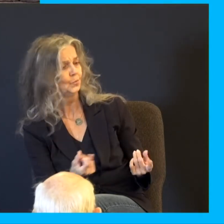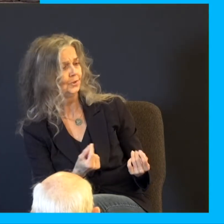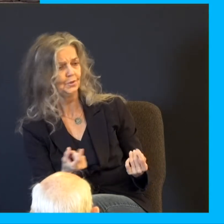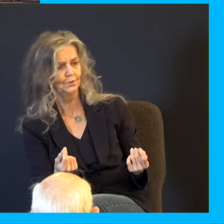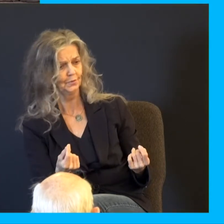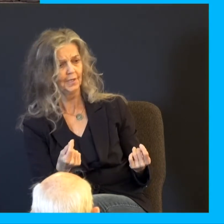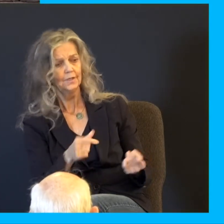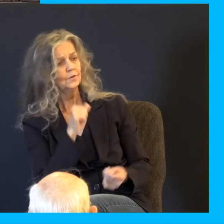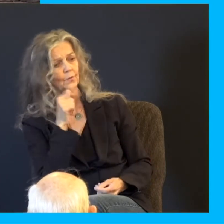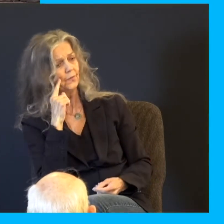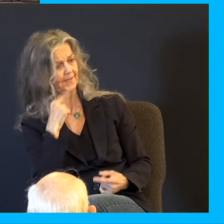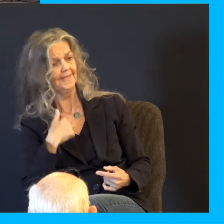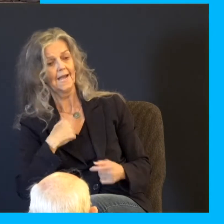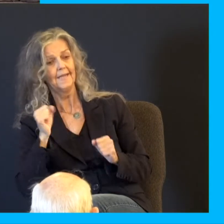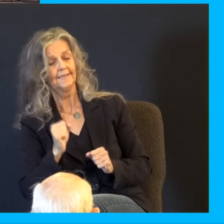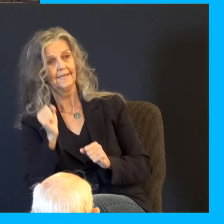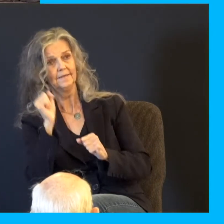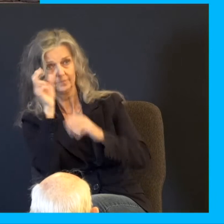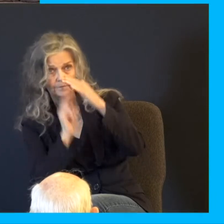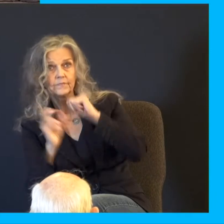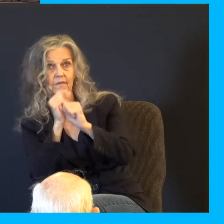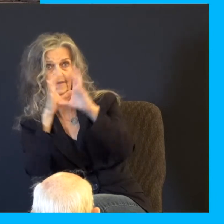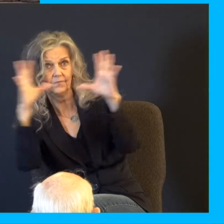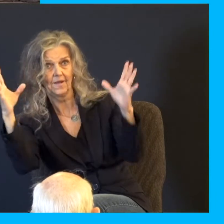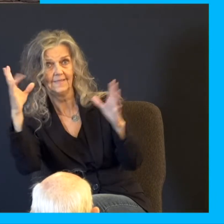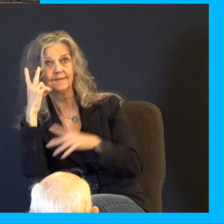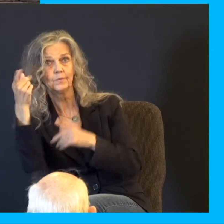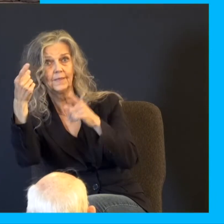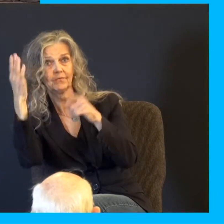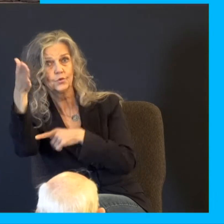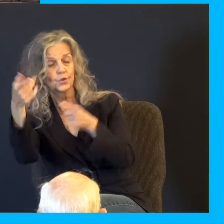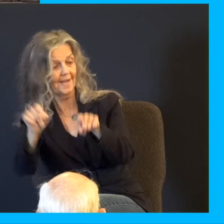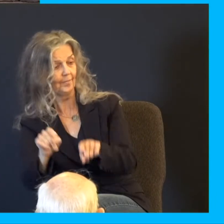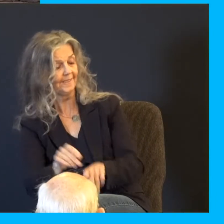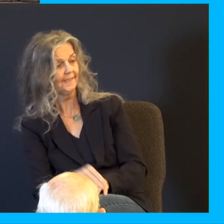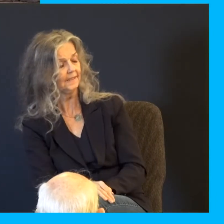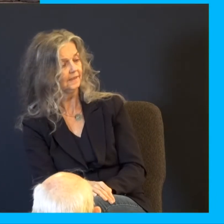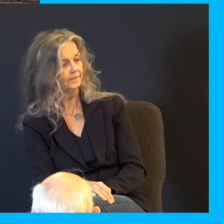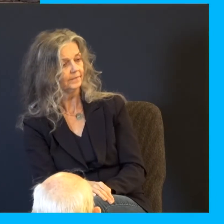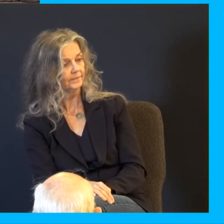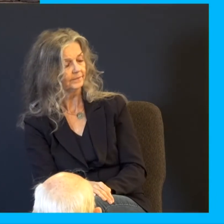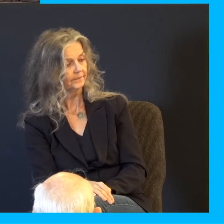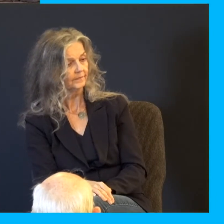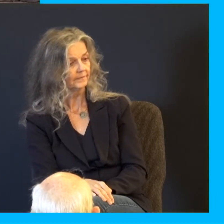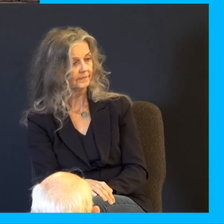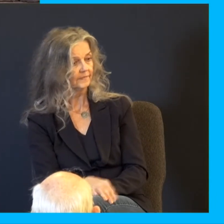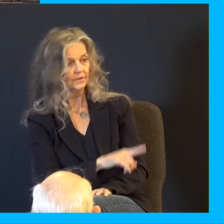can certainly divine? And that's nokosh, nokosh, the word twice, enchantment, enchantment, divine, divine, enchanter, diligently observe. Know you not that such a man